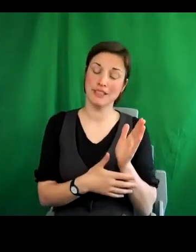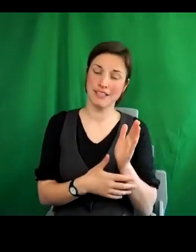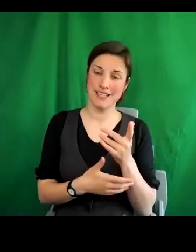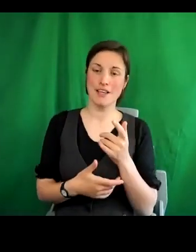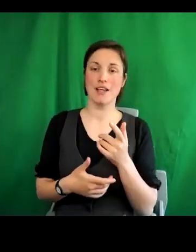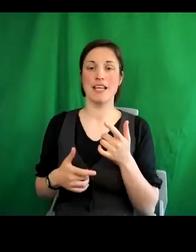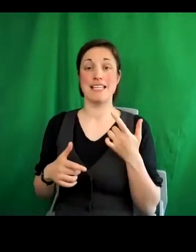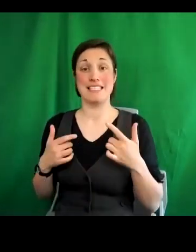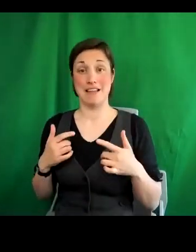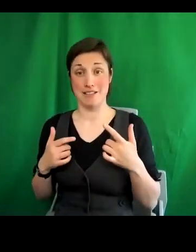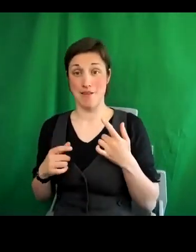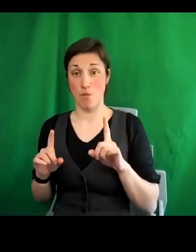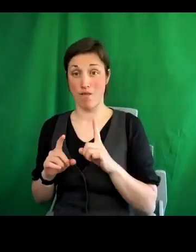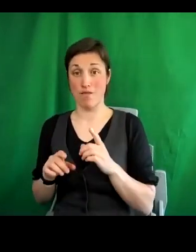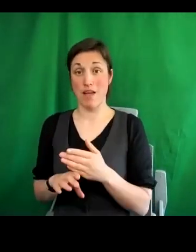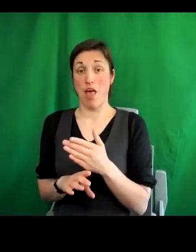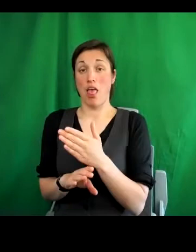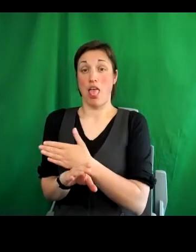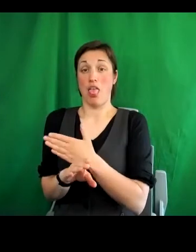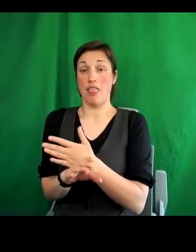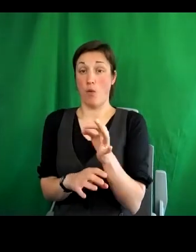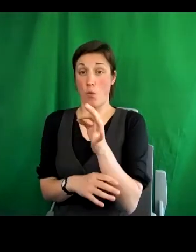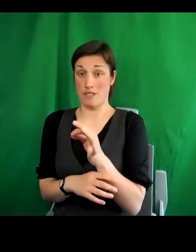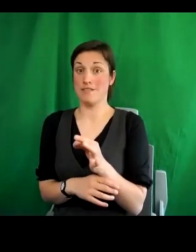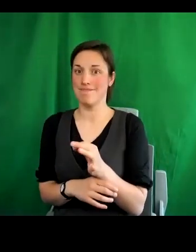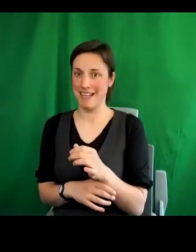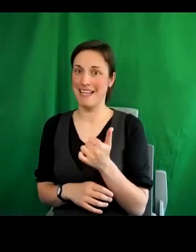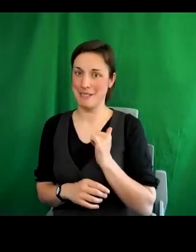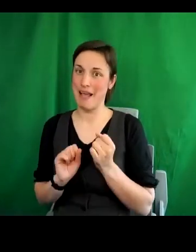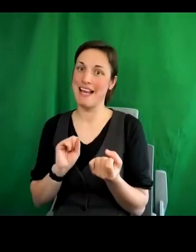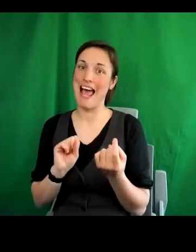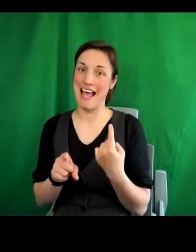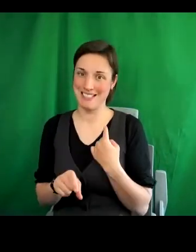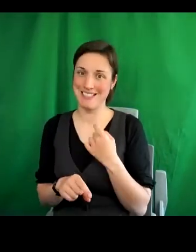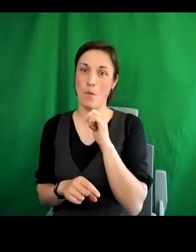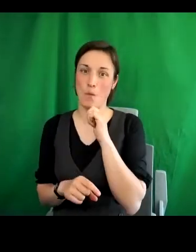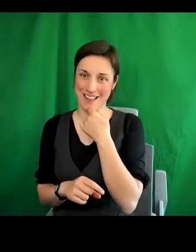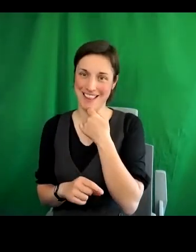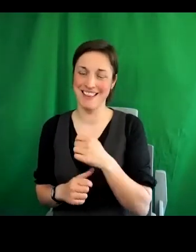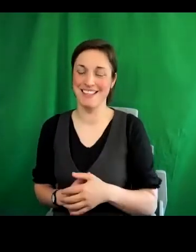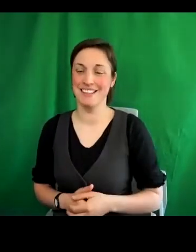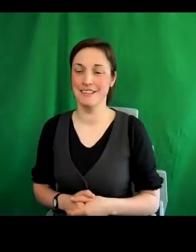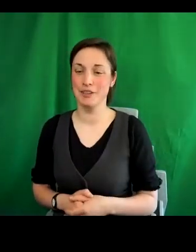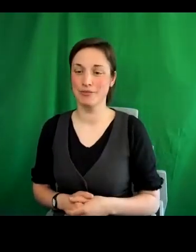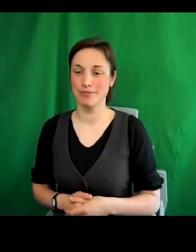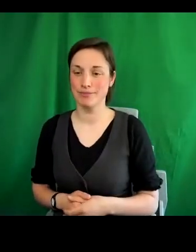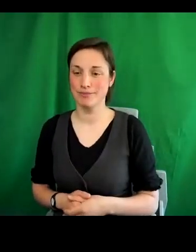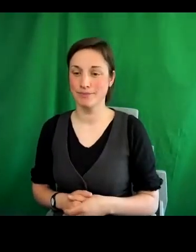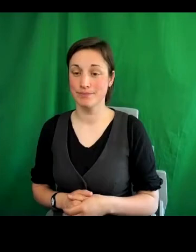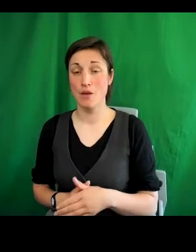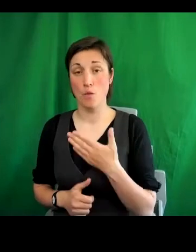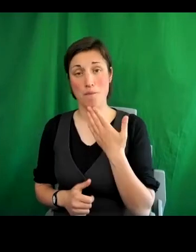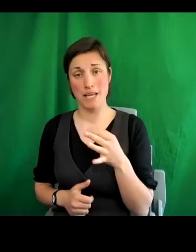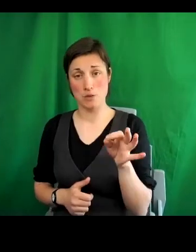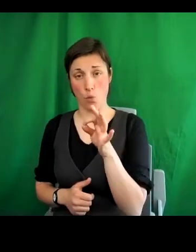so earlier is that the earlier you put the questions in, the more likely they are to be presented to Alan to address. So, please get your